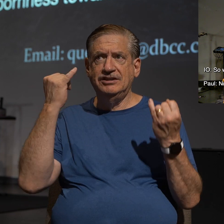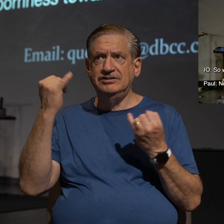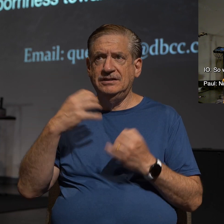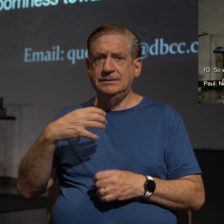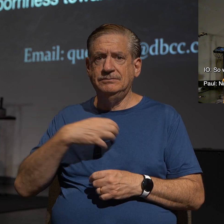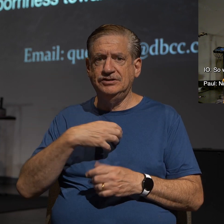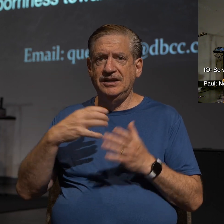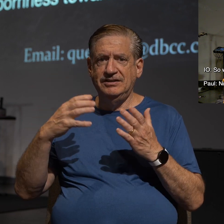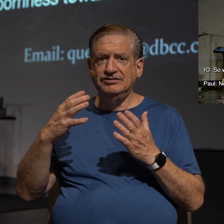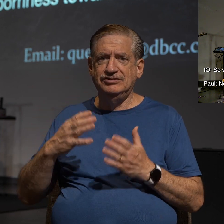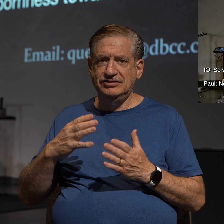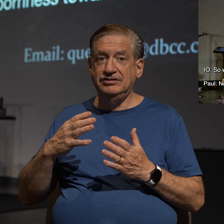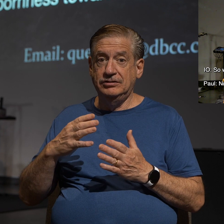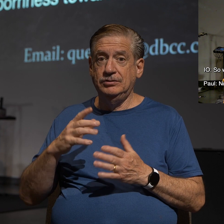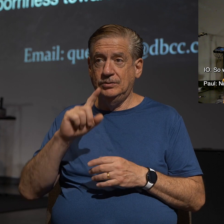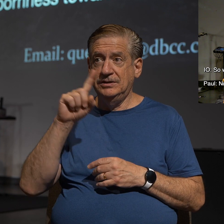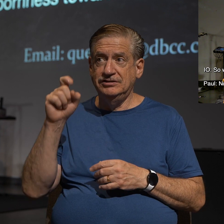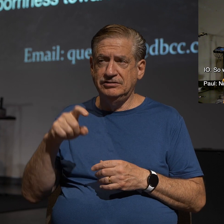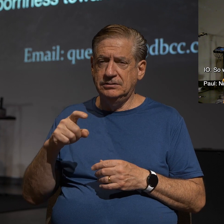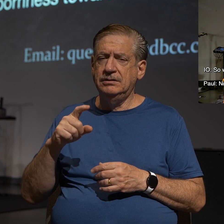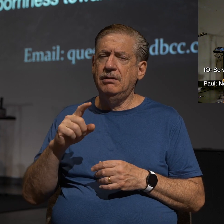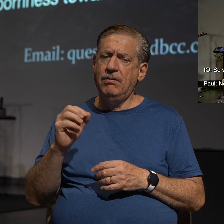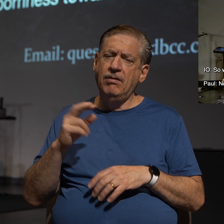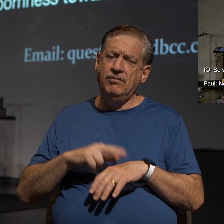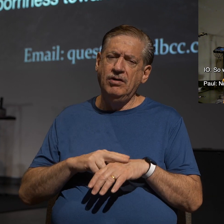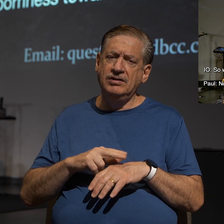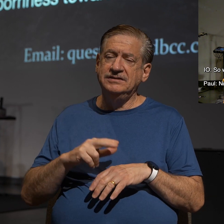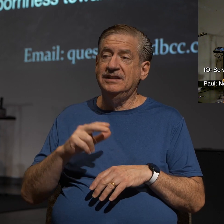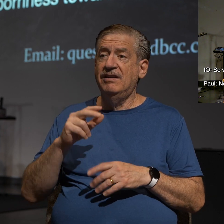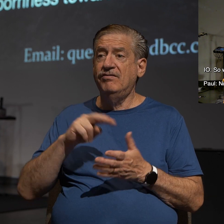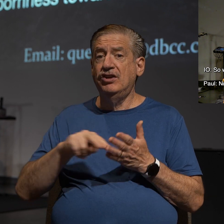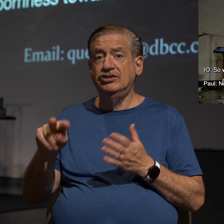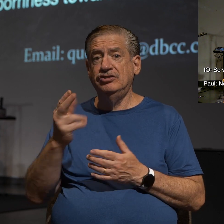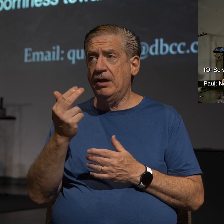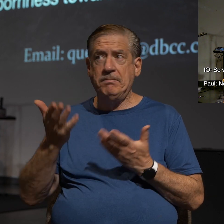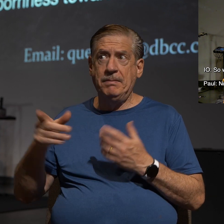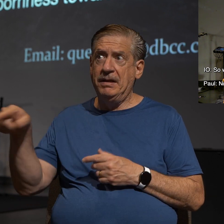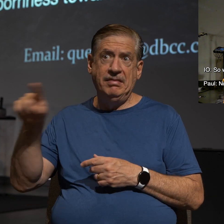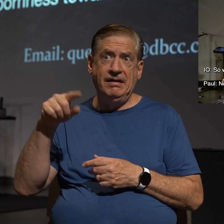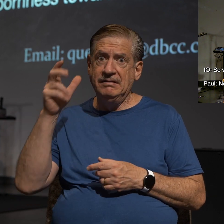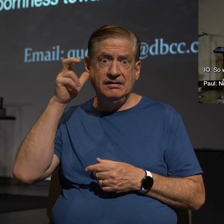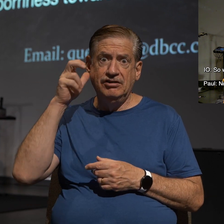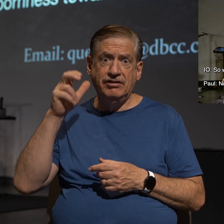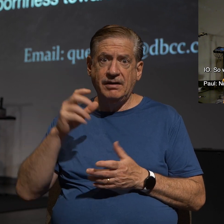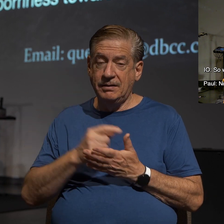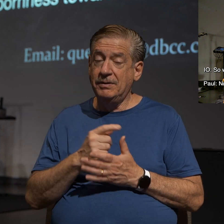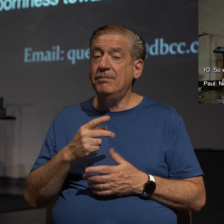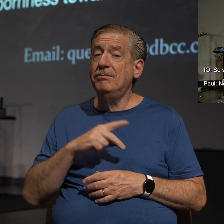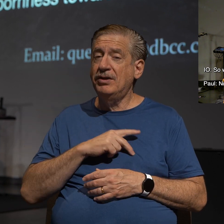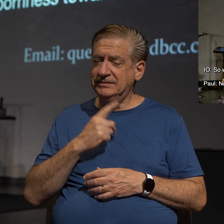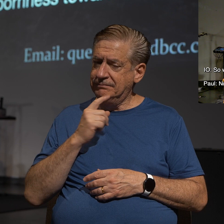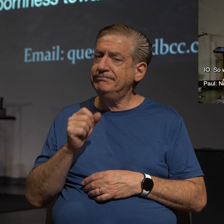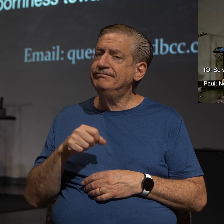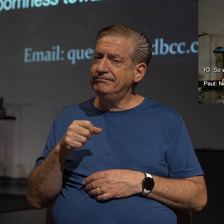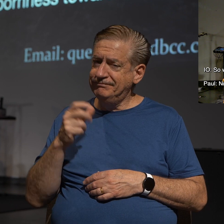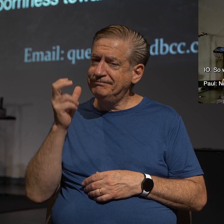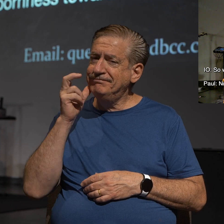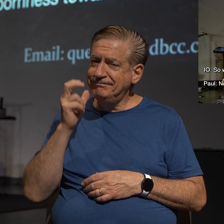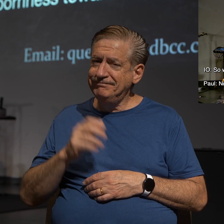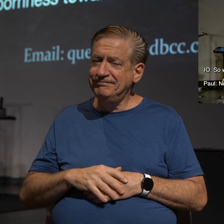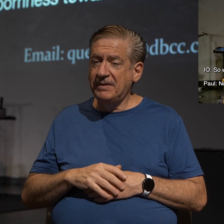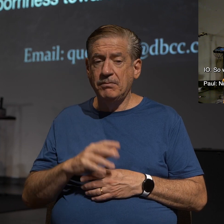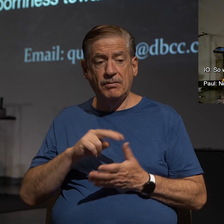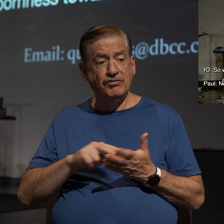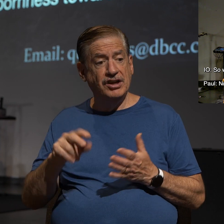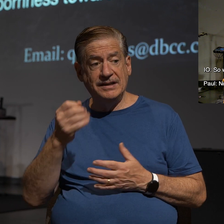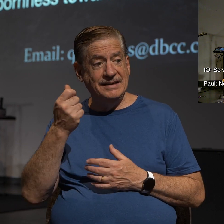is, of course they have. Verse 18, well, maybe they didn't hear the gospel. Paul, yes, they did. Verse 19, maybe they